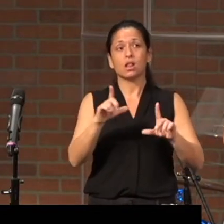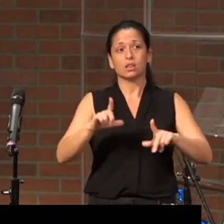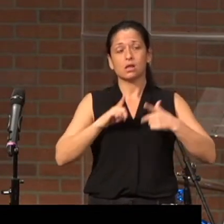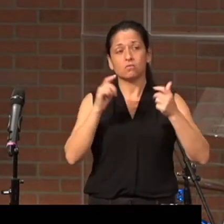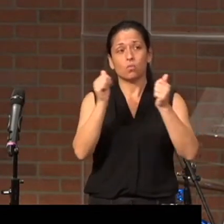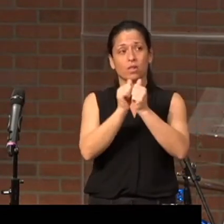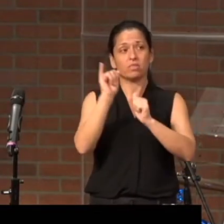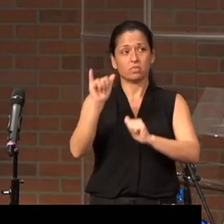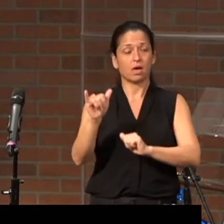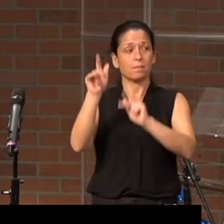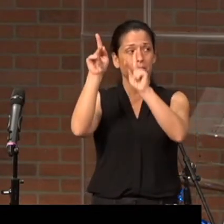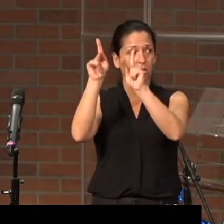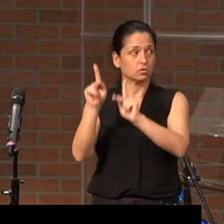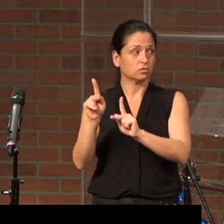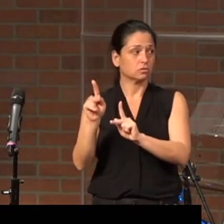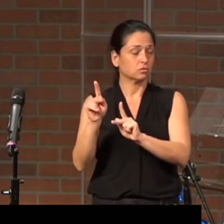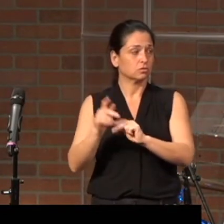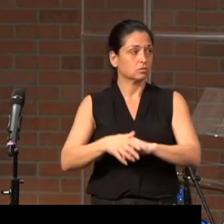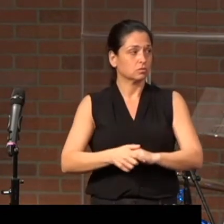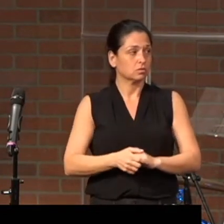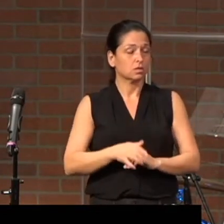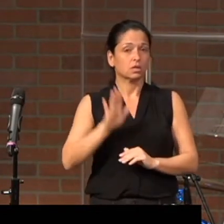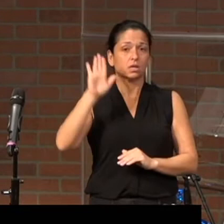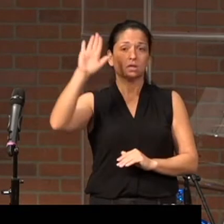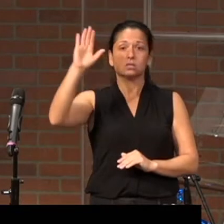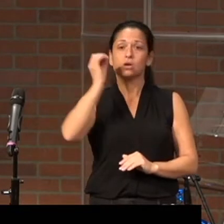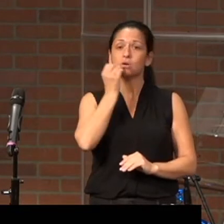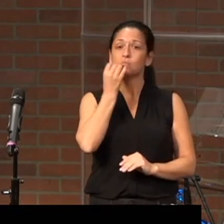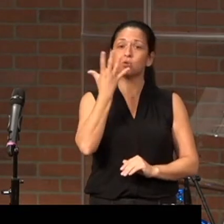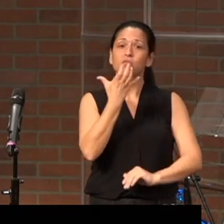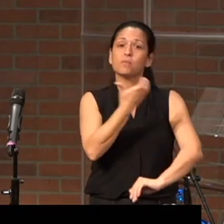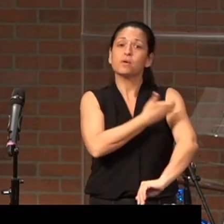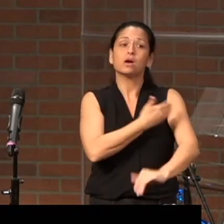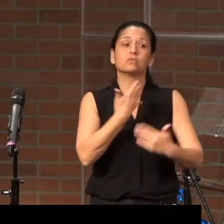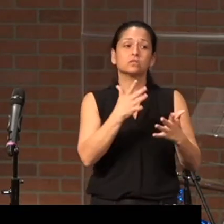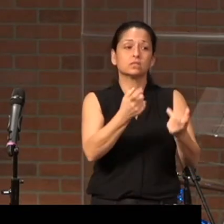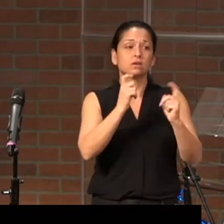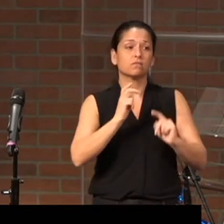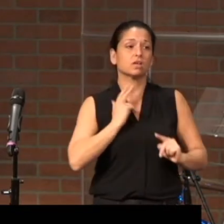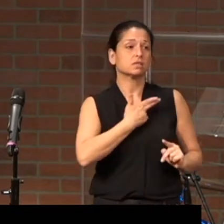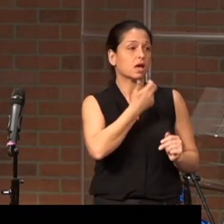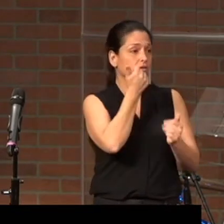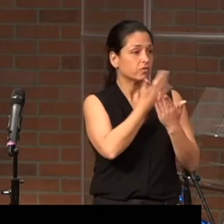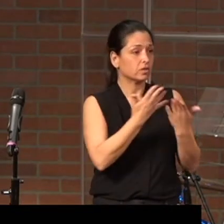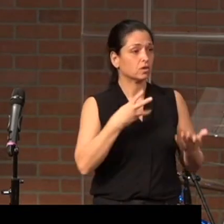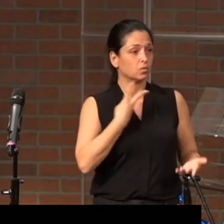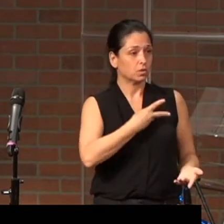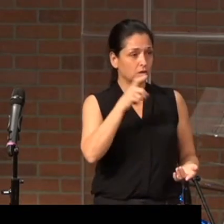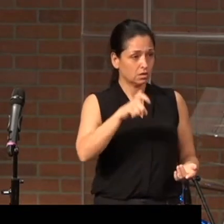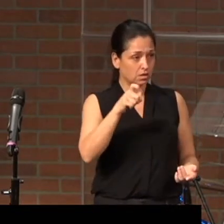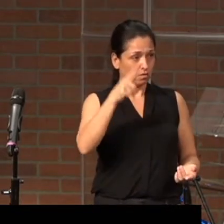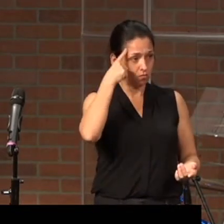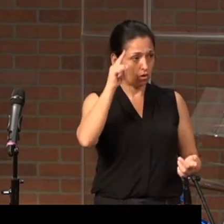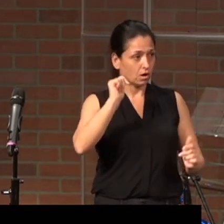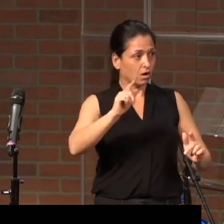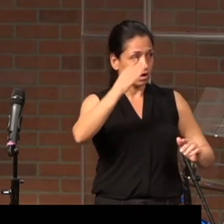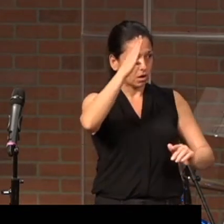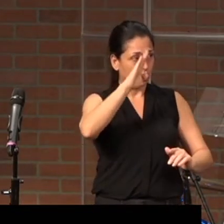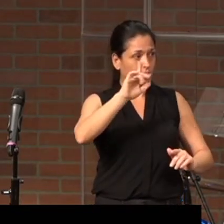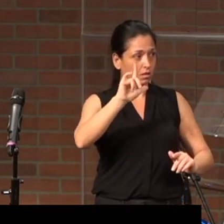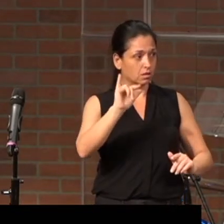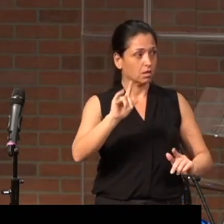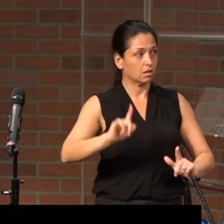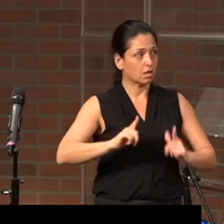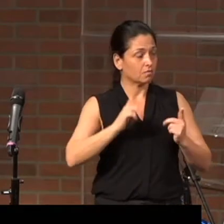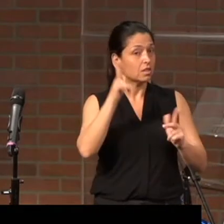that person. His divine power has given us everything we need for a godly life. Listen